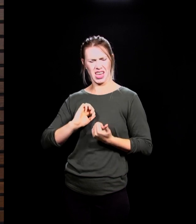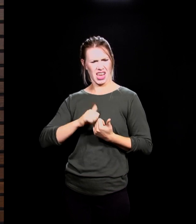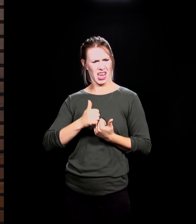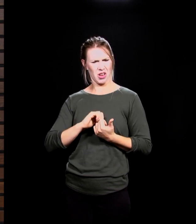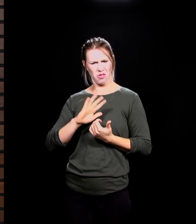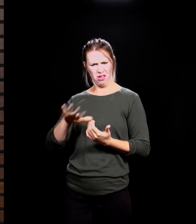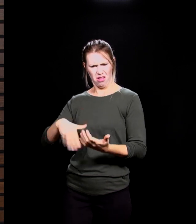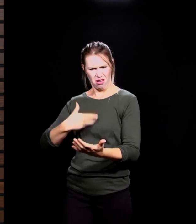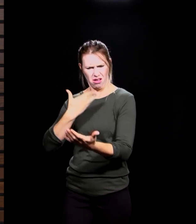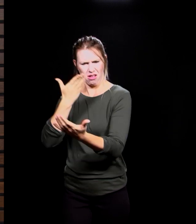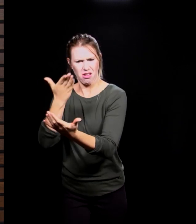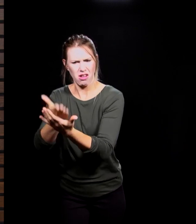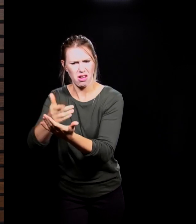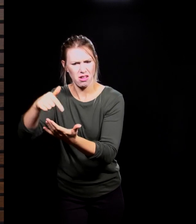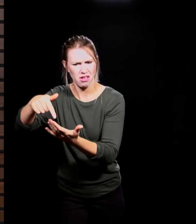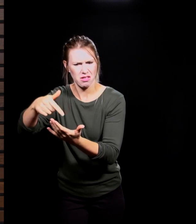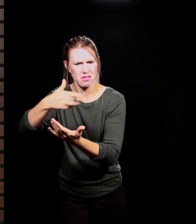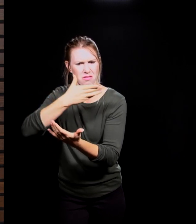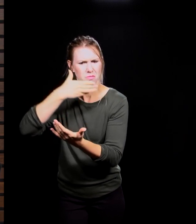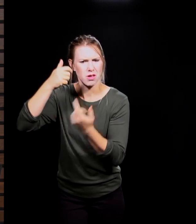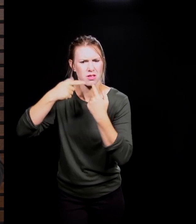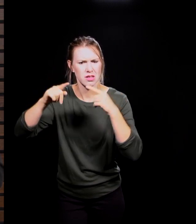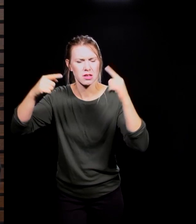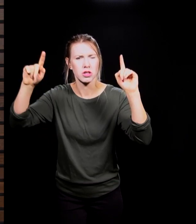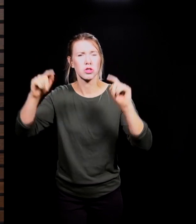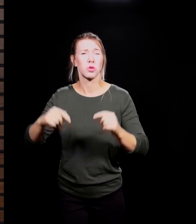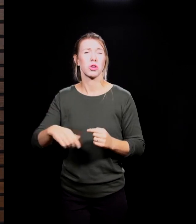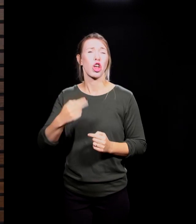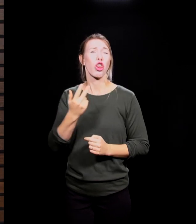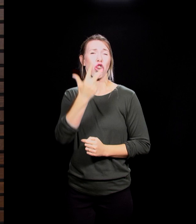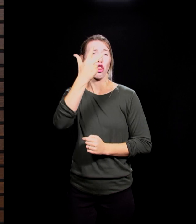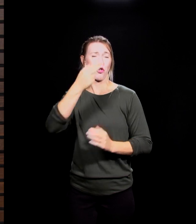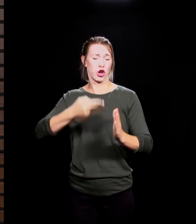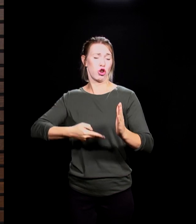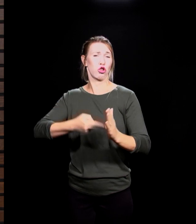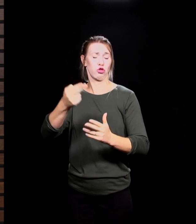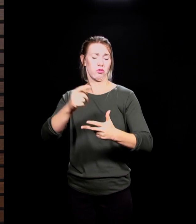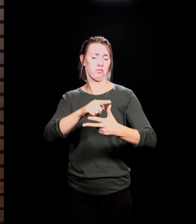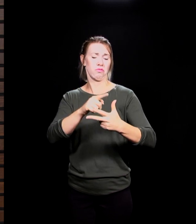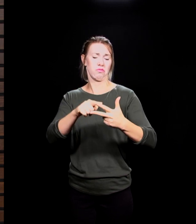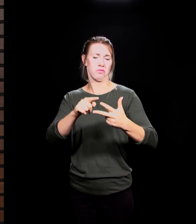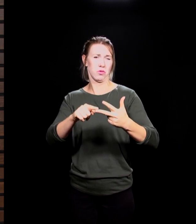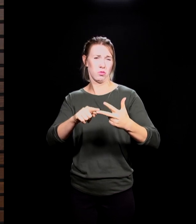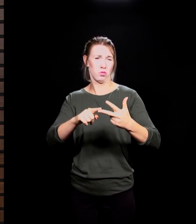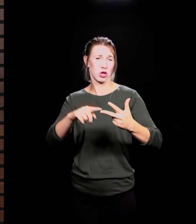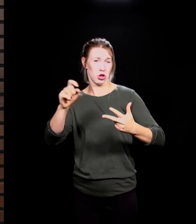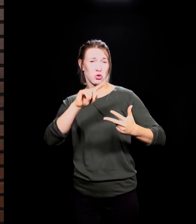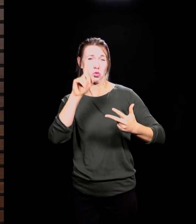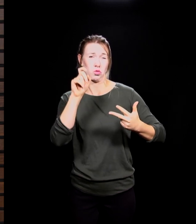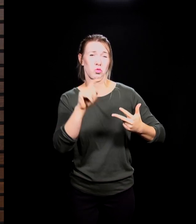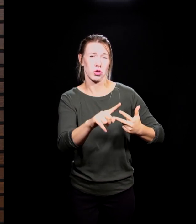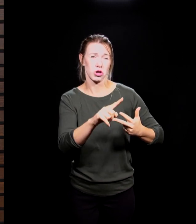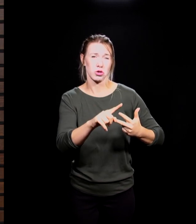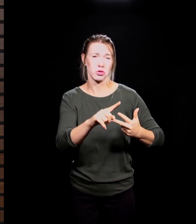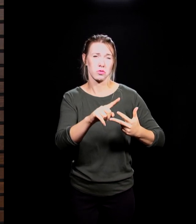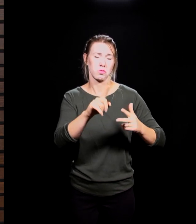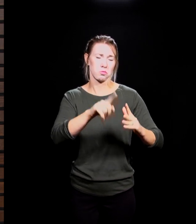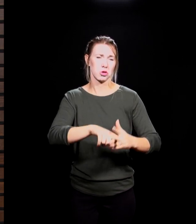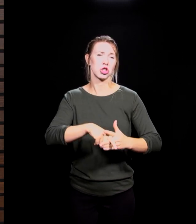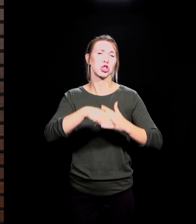to be? And so let me point out three truths that are revealed in this one question as we kick off our Questions from God series. And here's the first thing. I want you to write